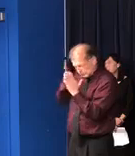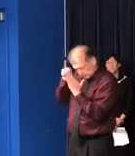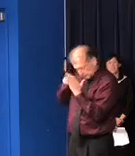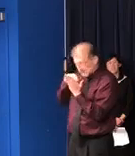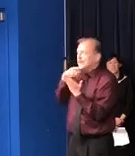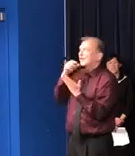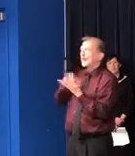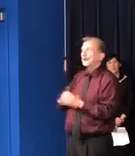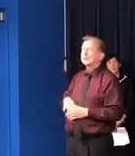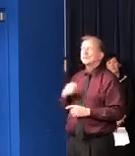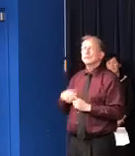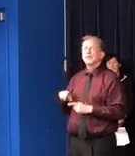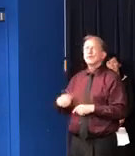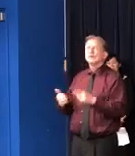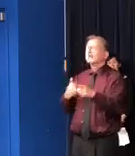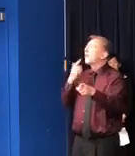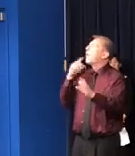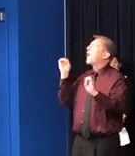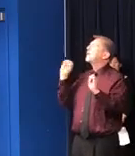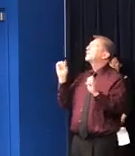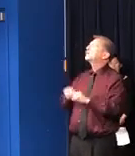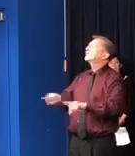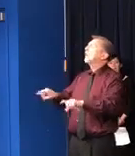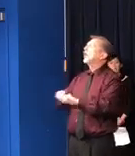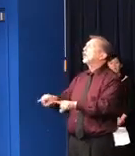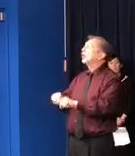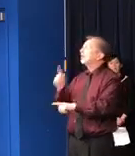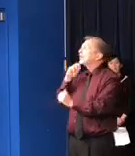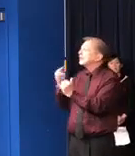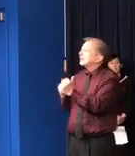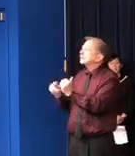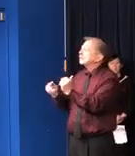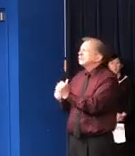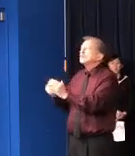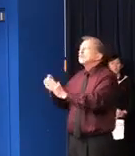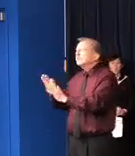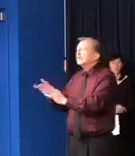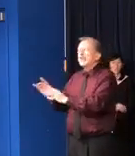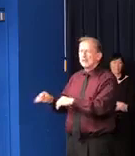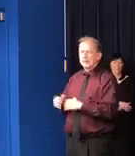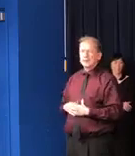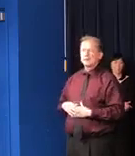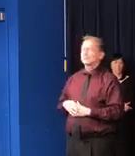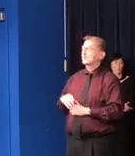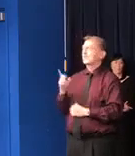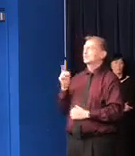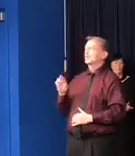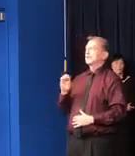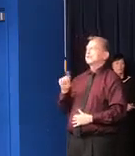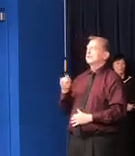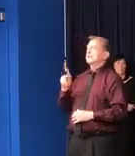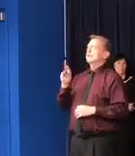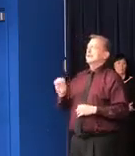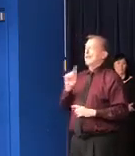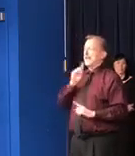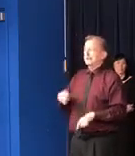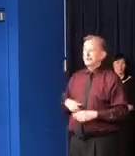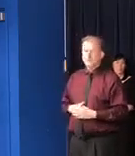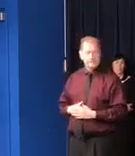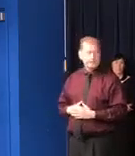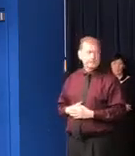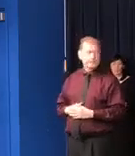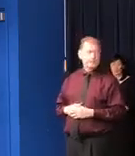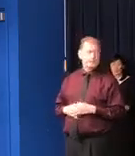And then you had another... The emergency alert system for the doctors. What are some of the scenarios? an example, Dr. Zeke. So there's endless